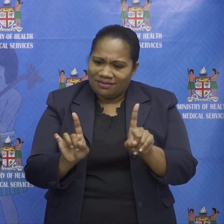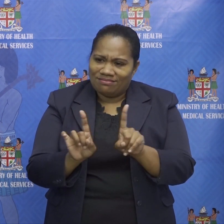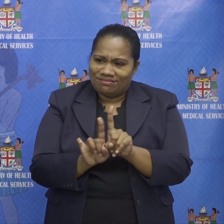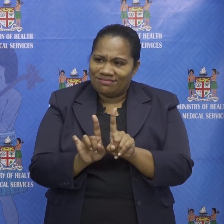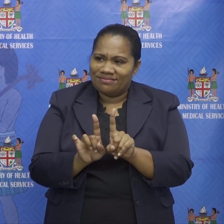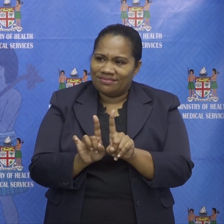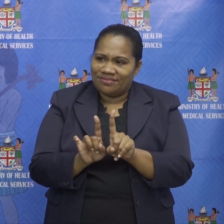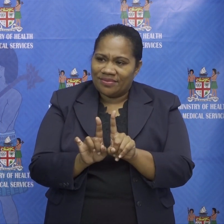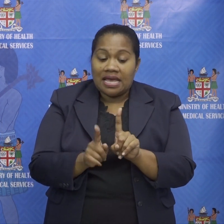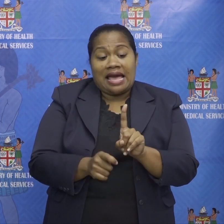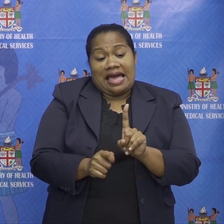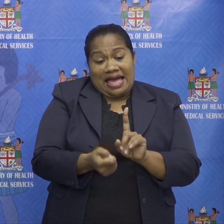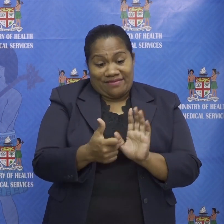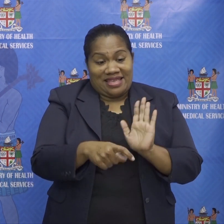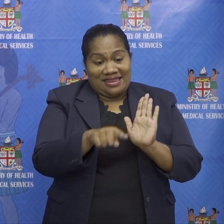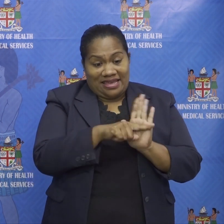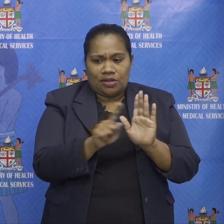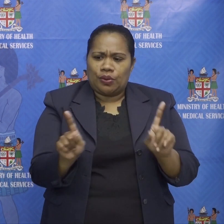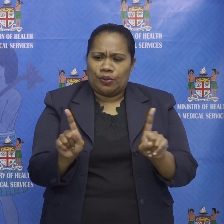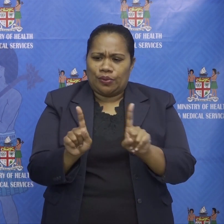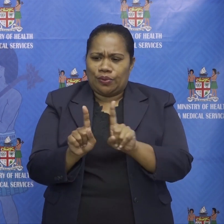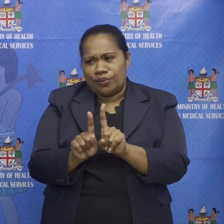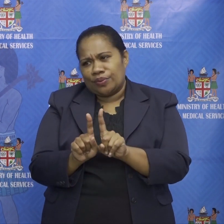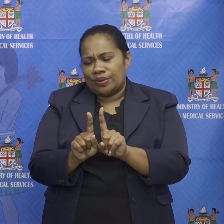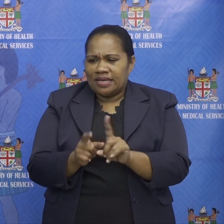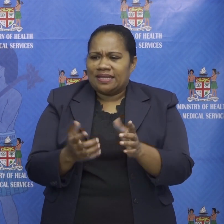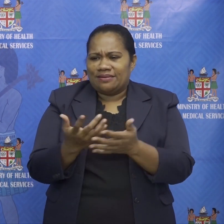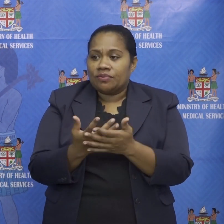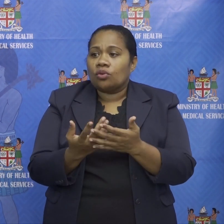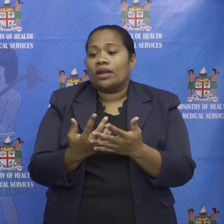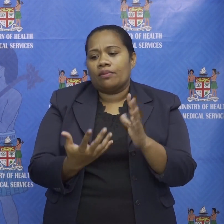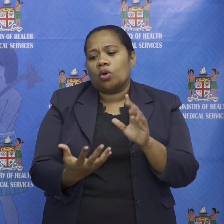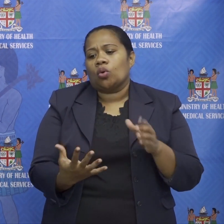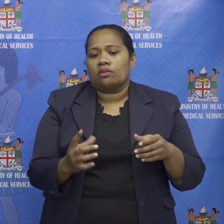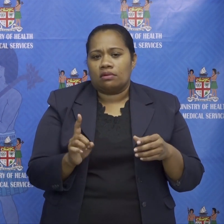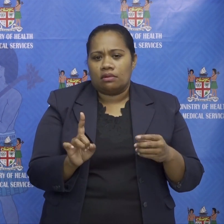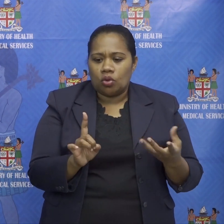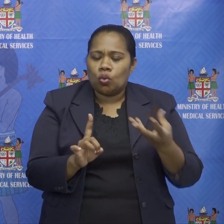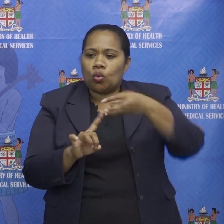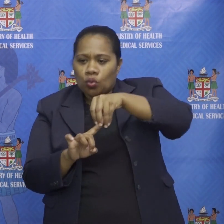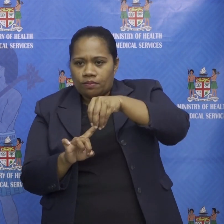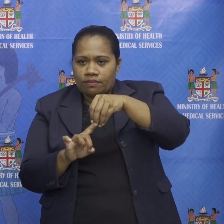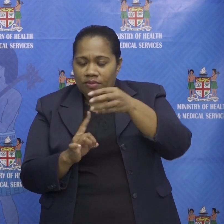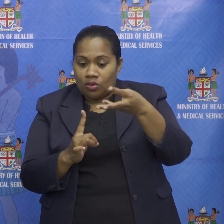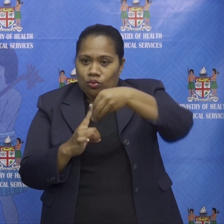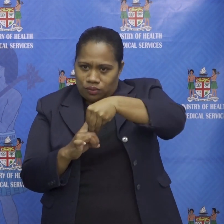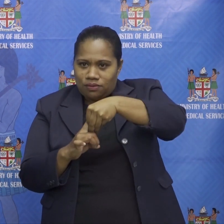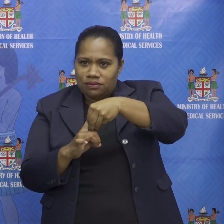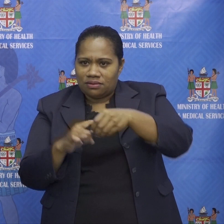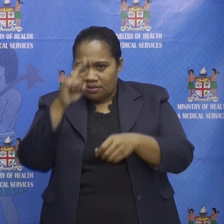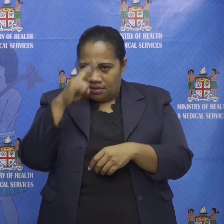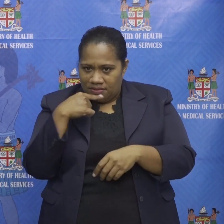after he tested negative and he got to you we've also noticed that uh some of the contact times